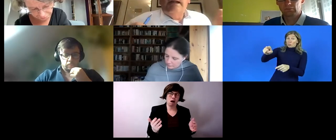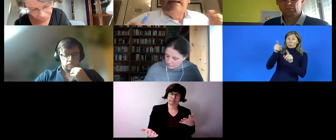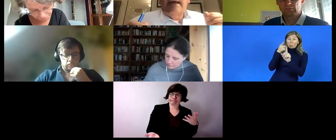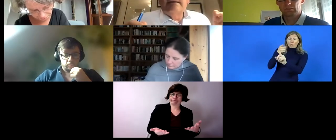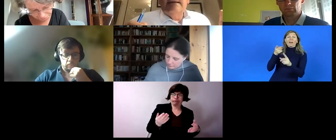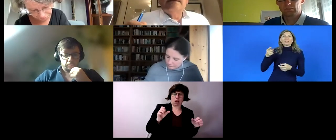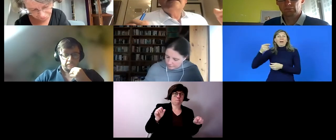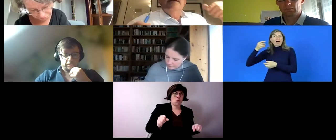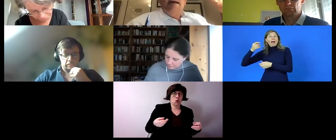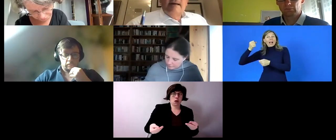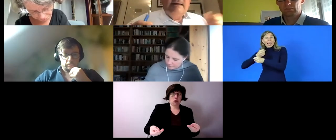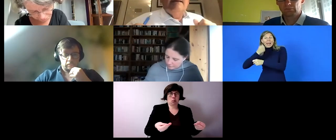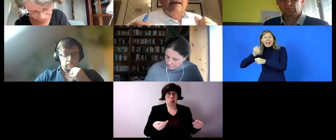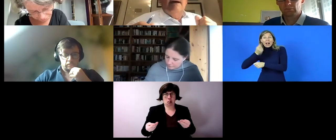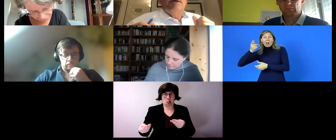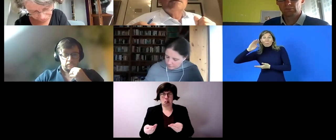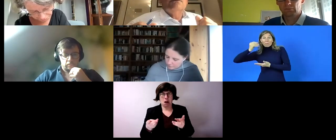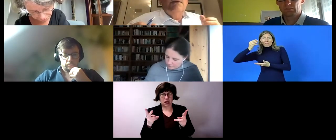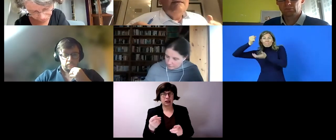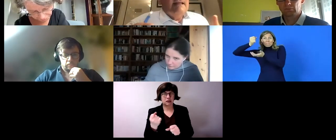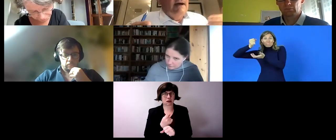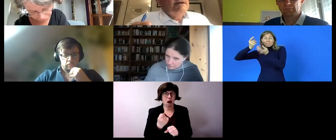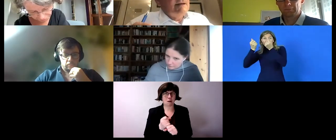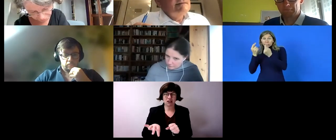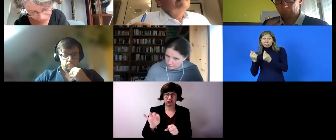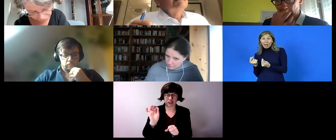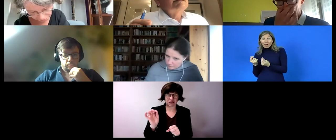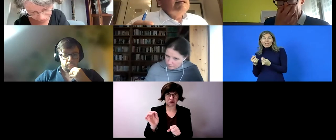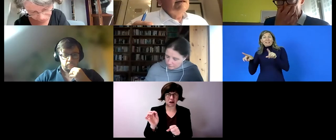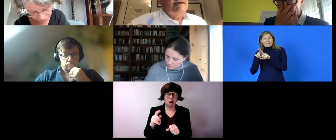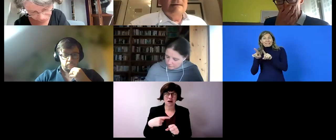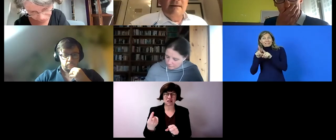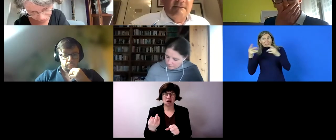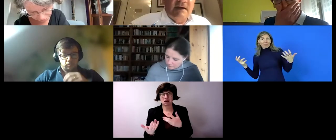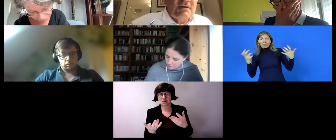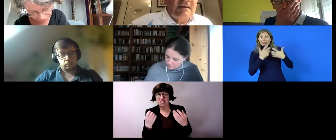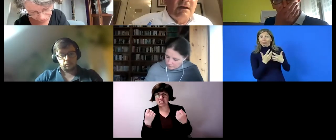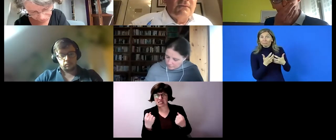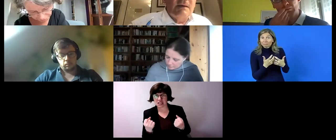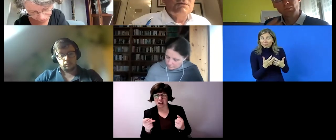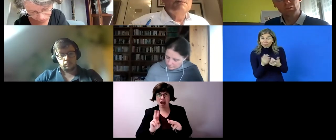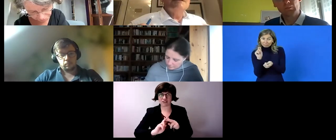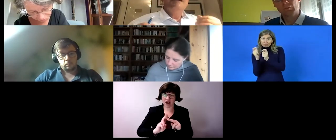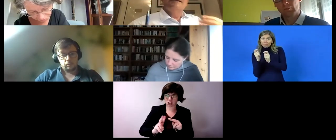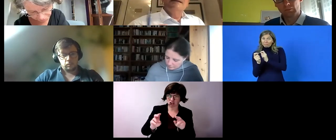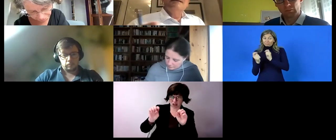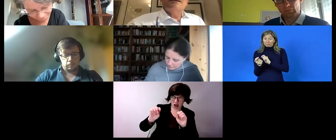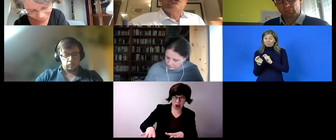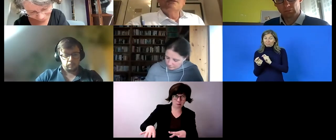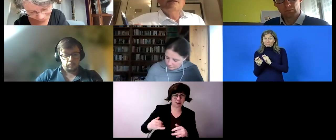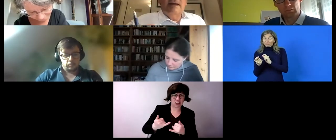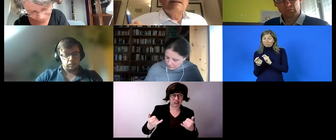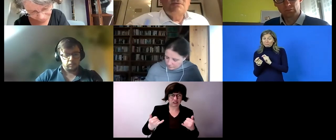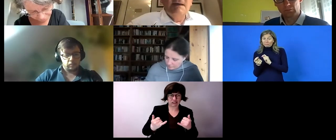will also be shaped uh accordingly but if the the budget